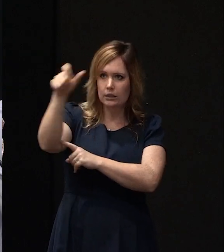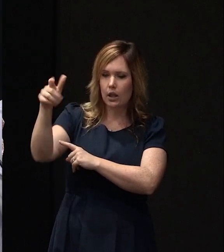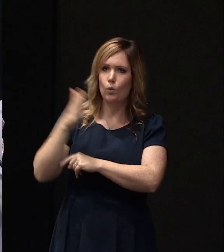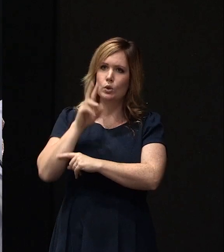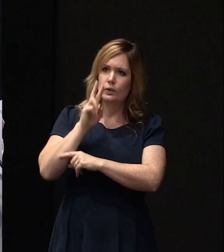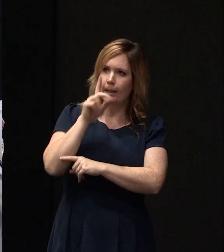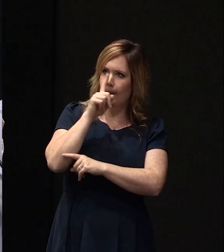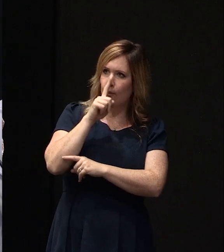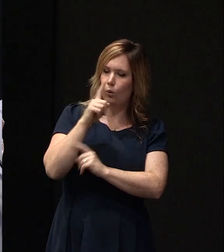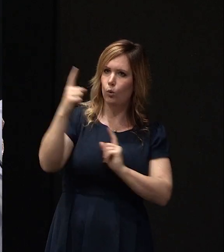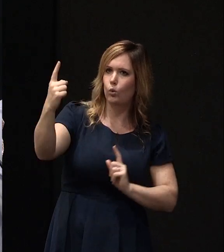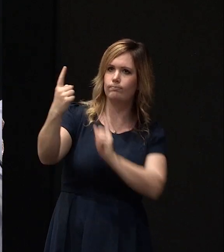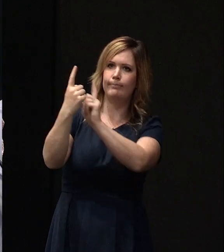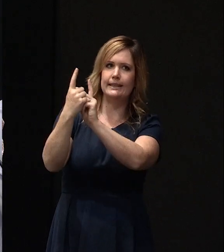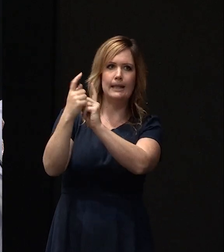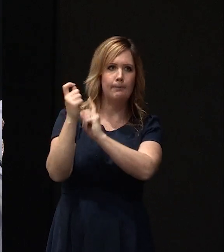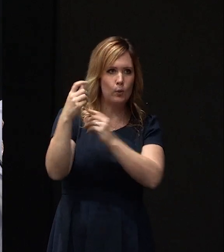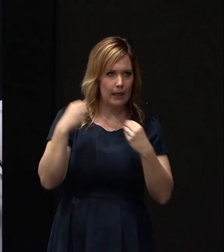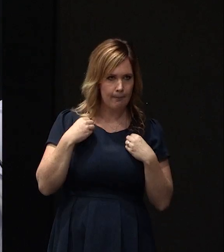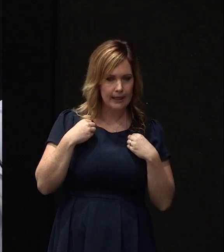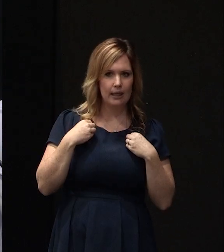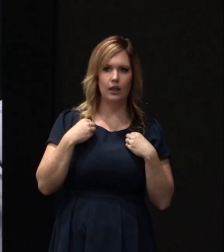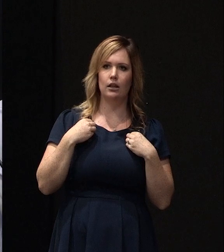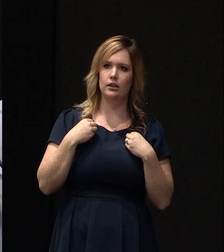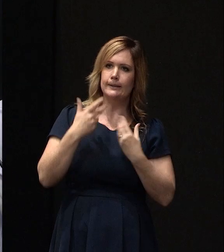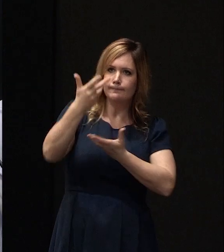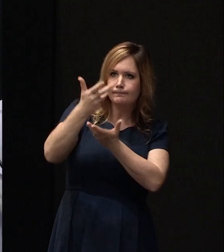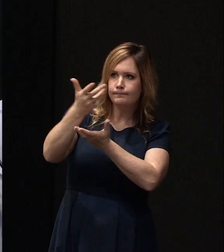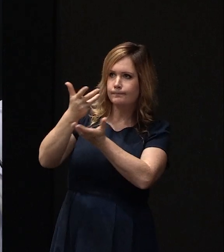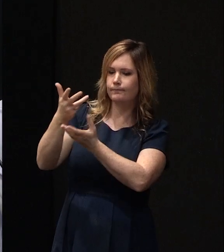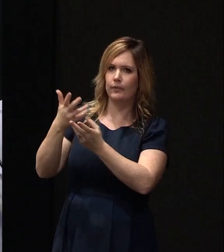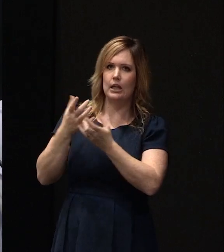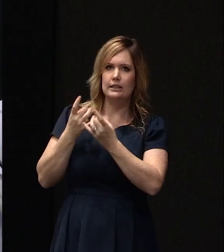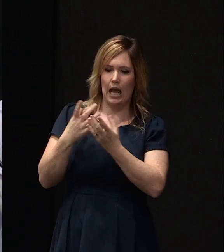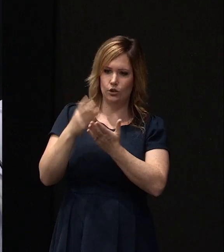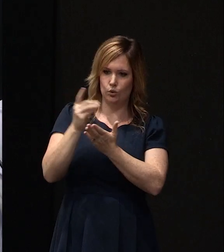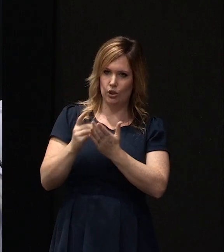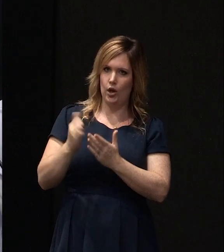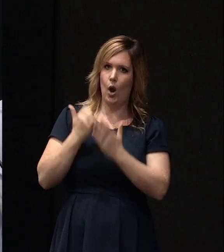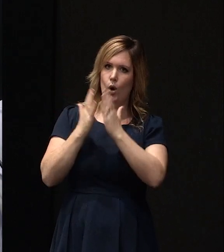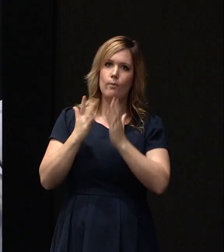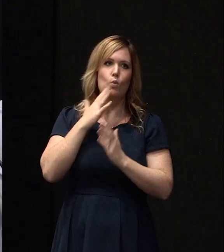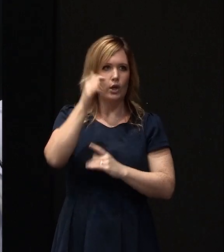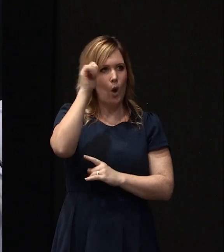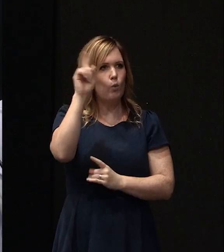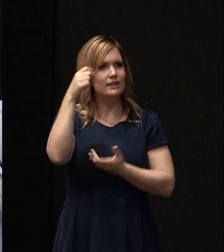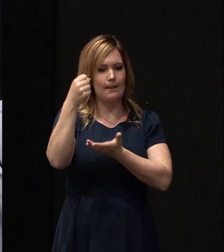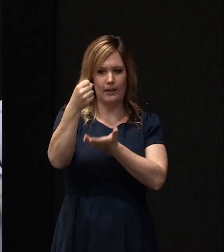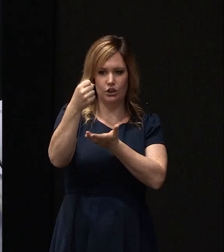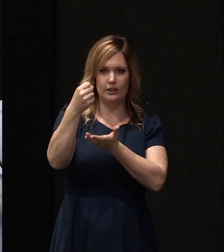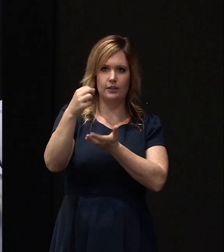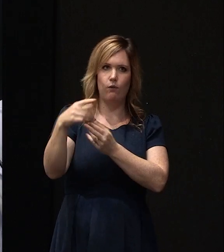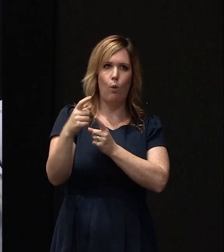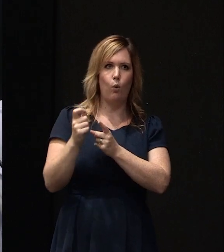and building companies. And we want to make sure that they're starting to design their homes once they know what their budget is. And